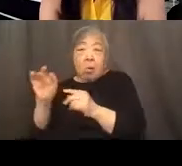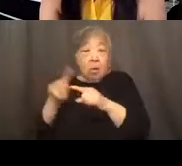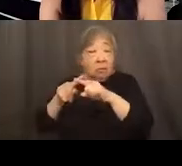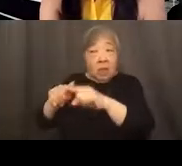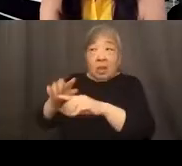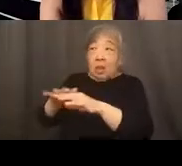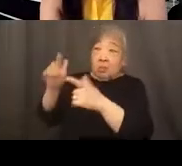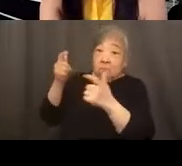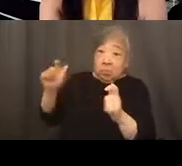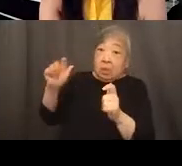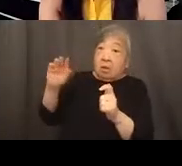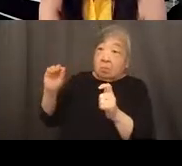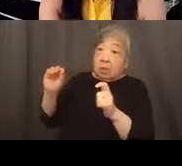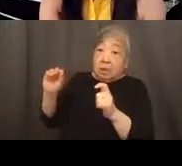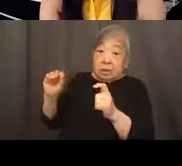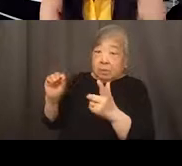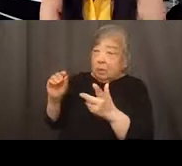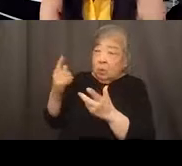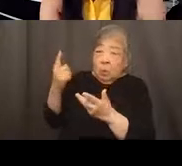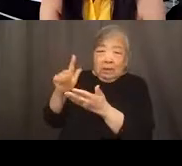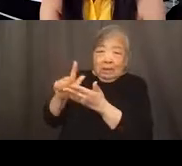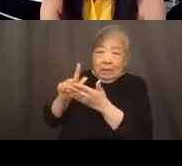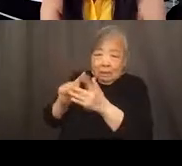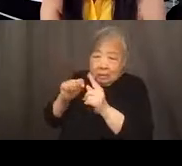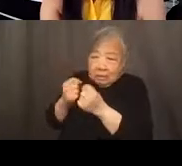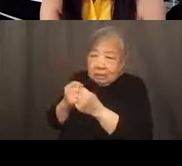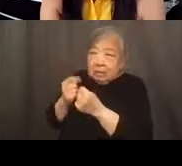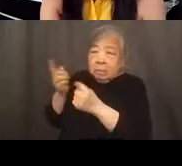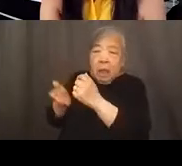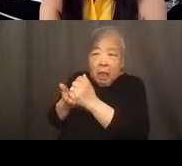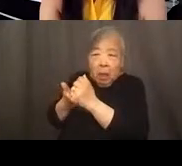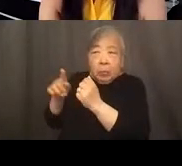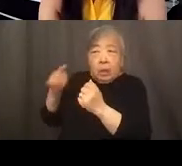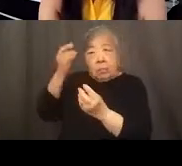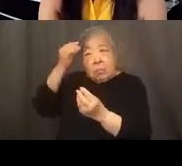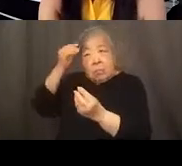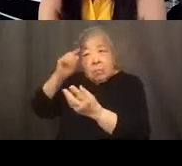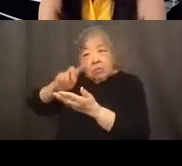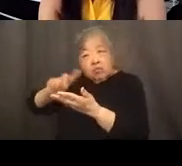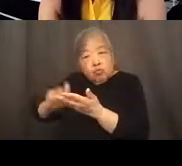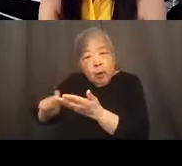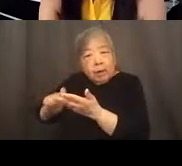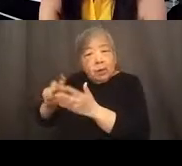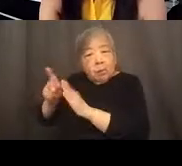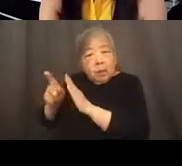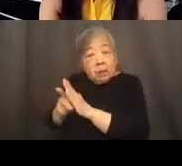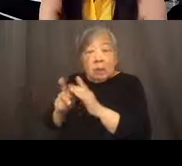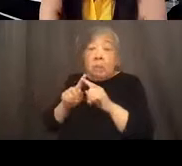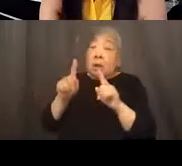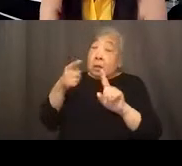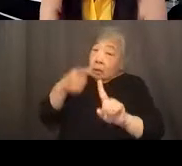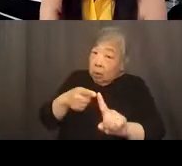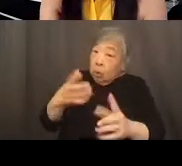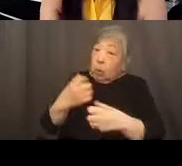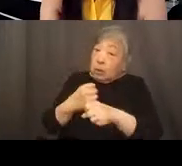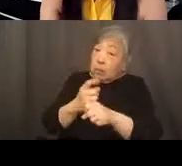An entire legal team or someone to help them sort of craft their policies. But we want to make sure that you're